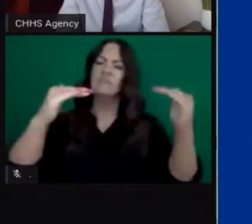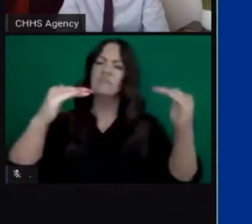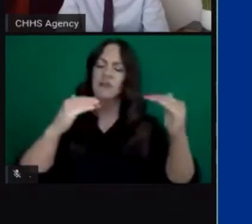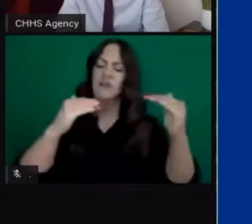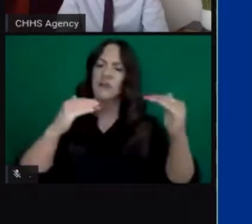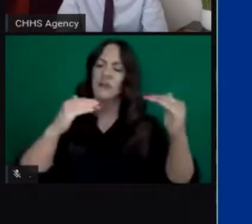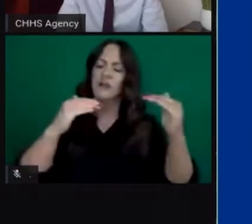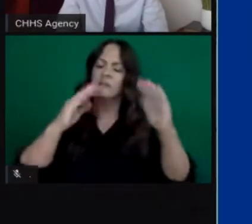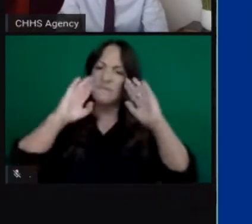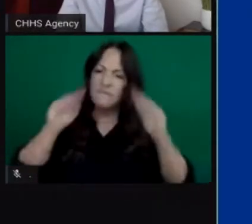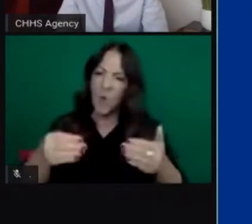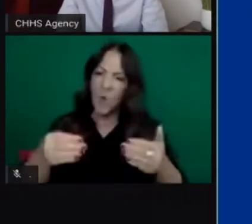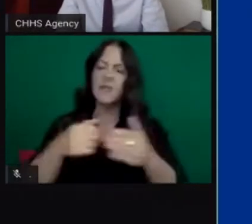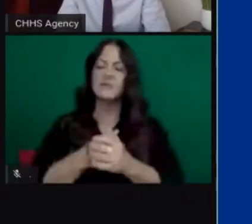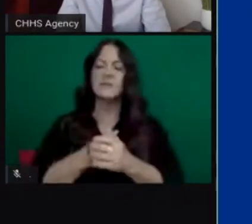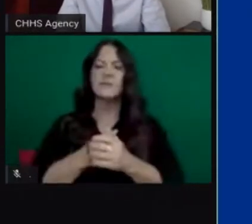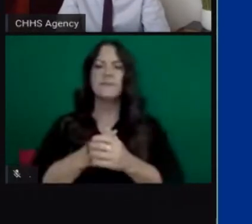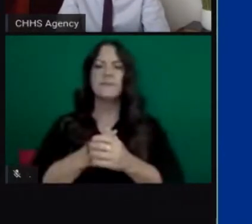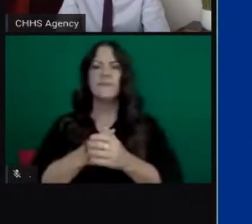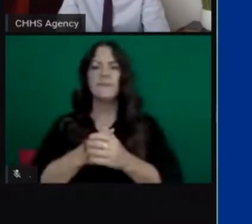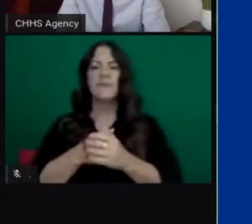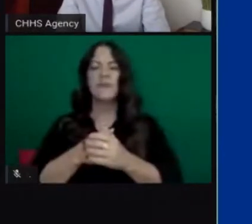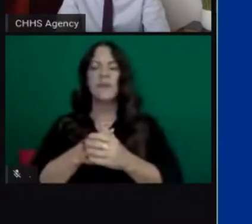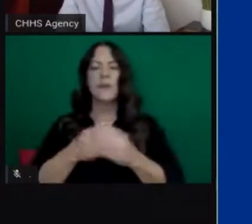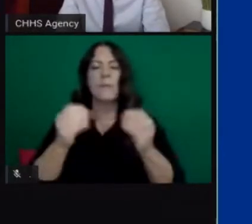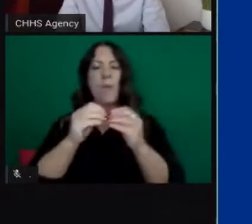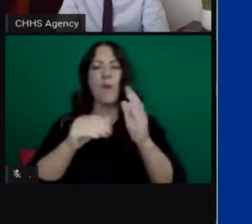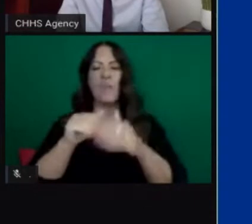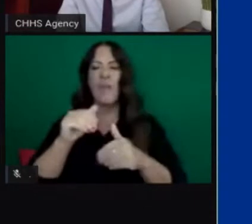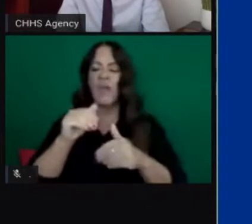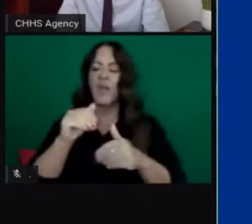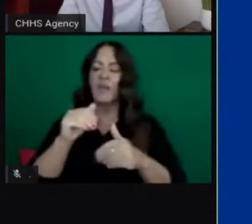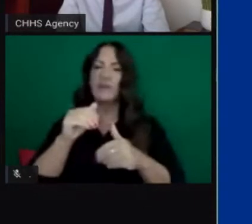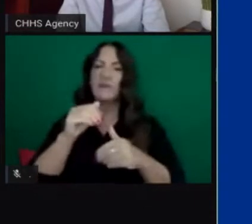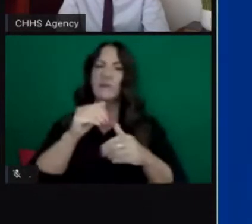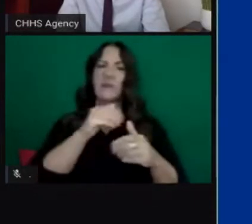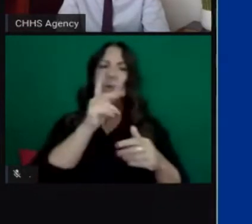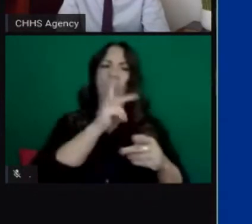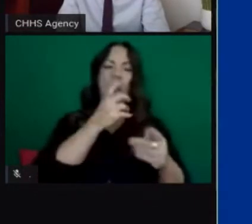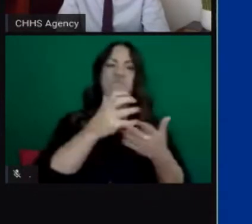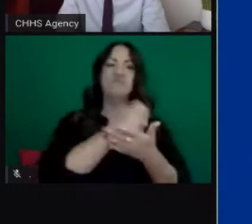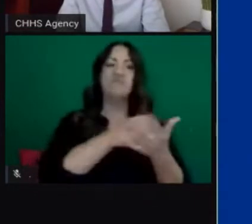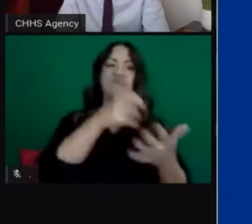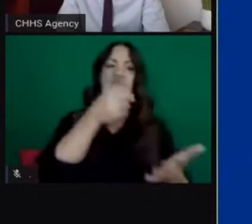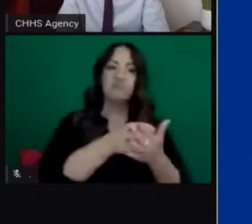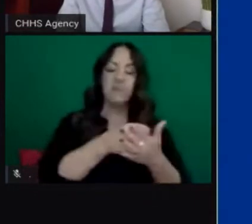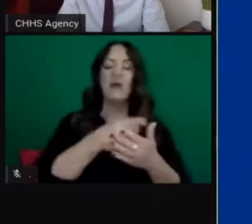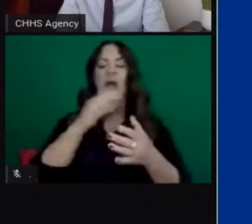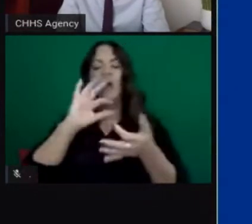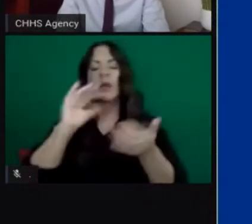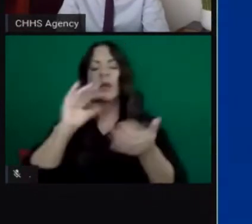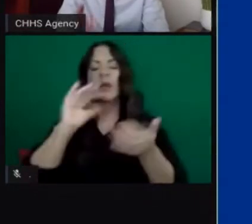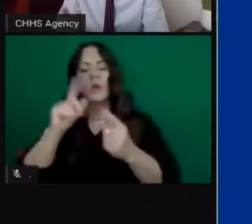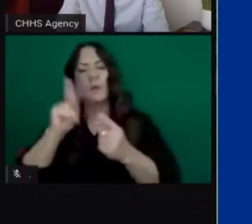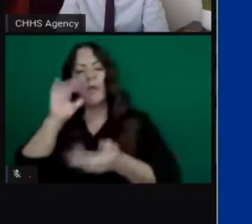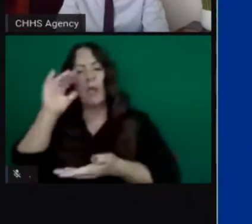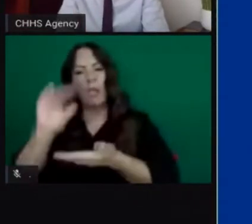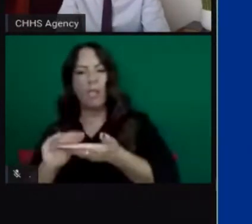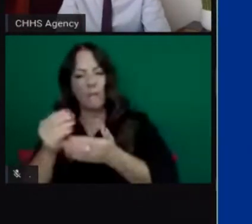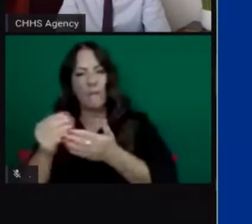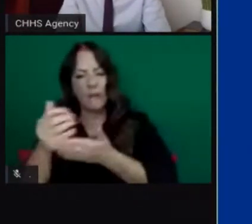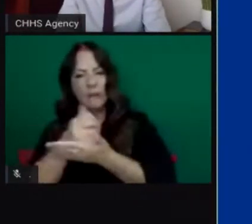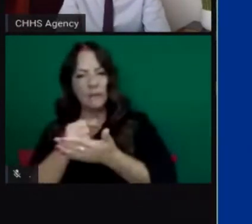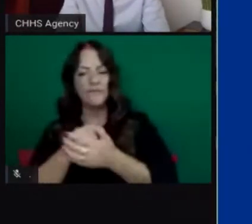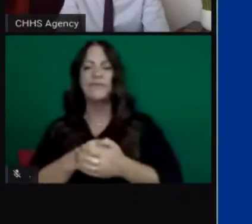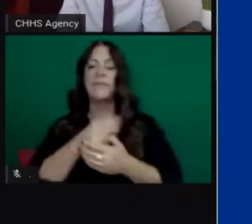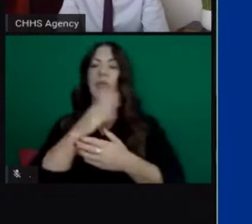lower income communities above where it is today and working to bring culturally competent contact tracing and supportive